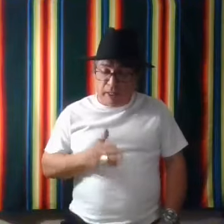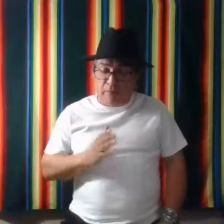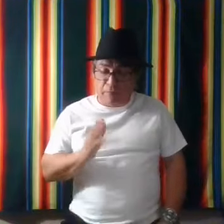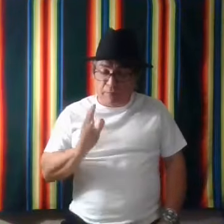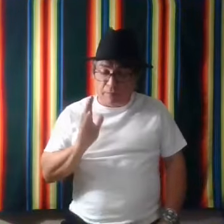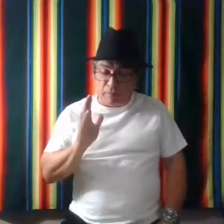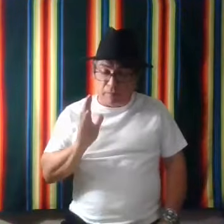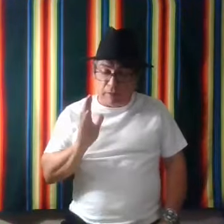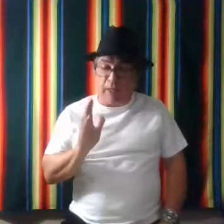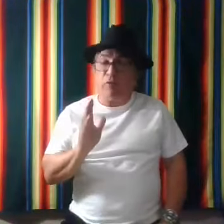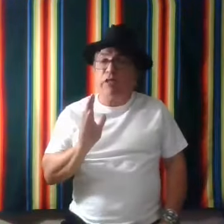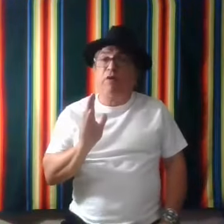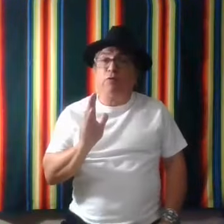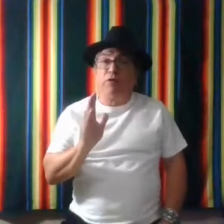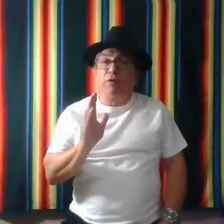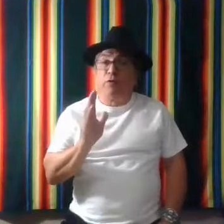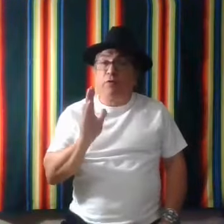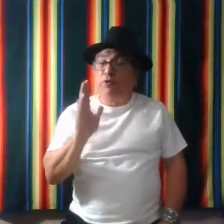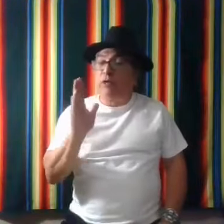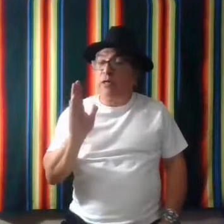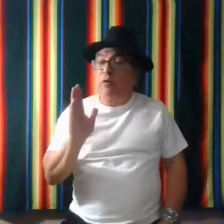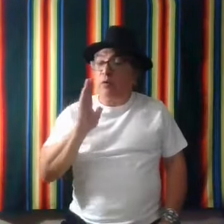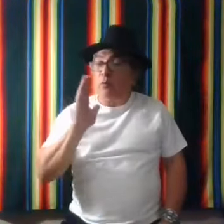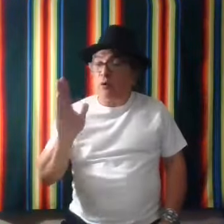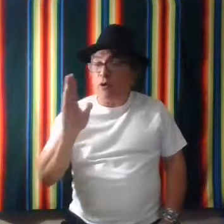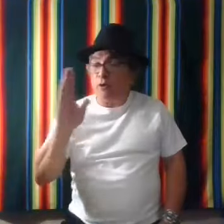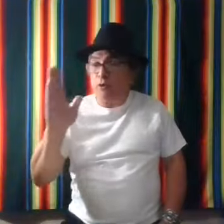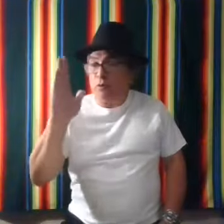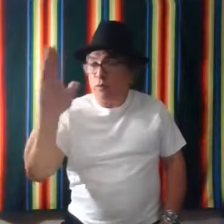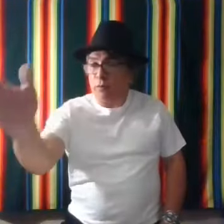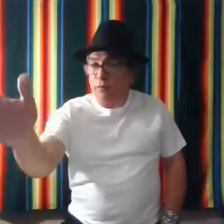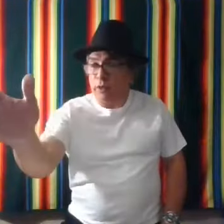Give, again, we take those, those three. One, two, three.